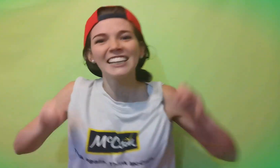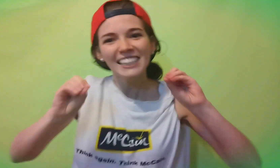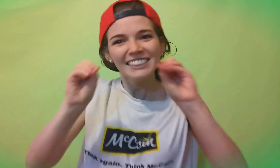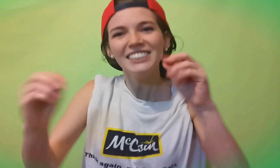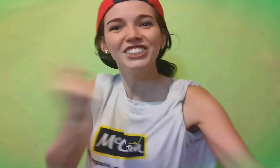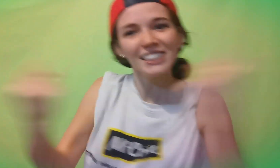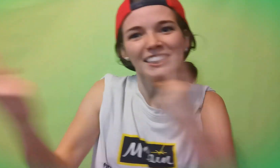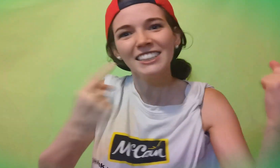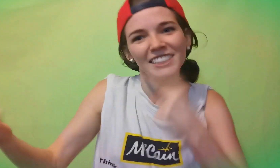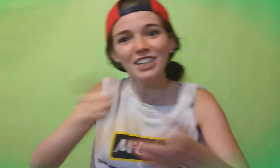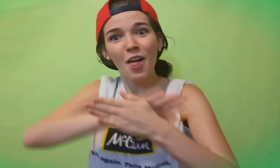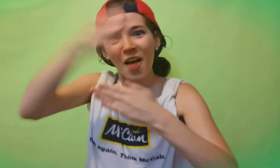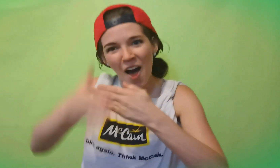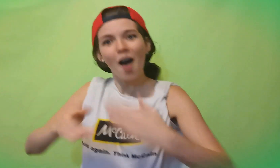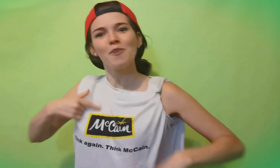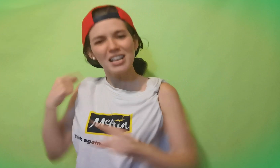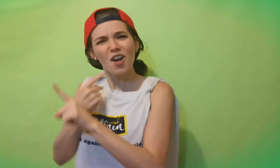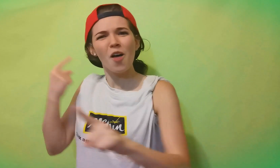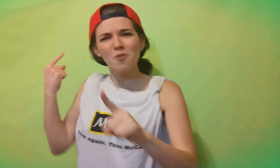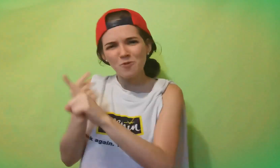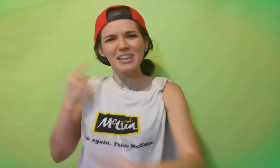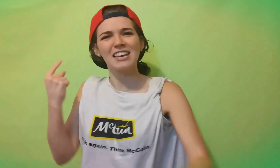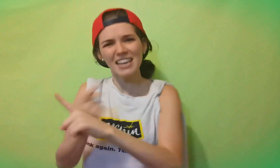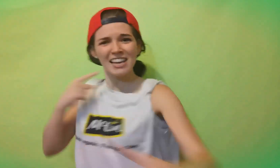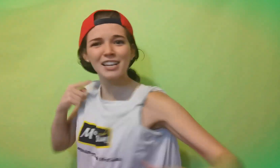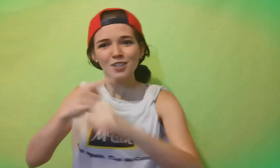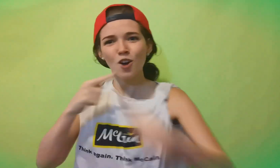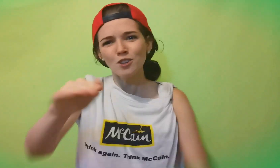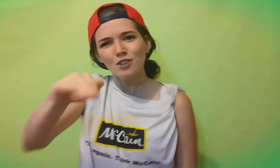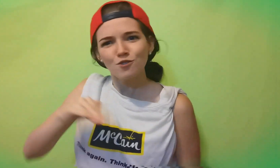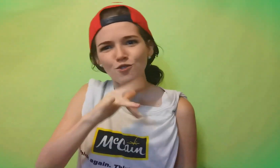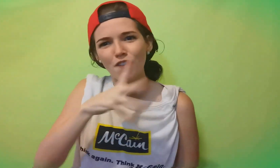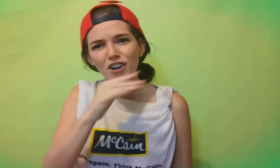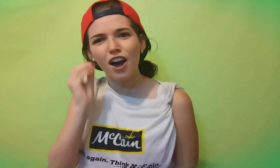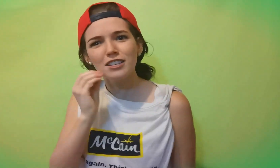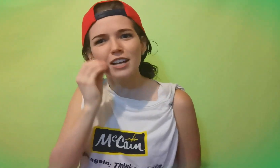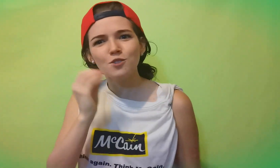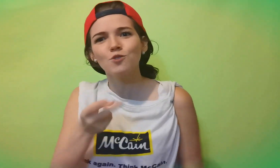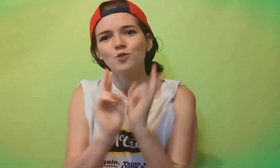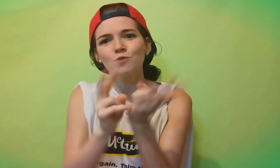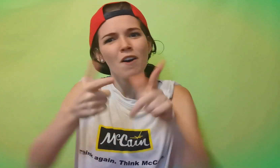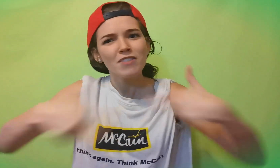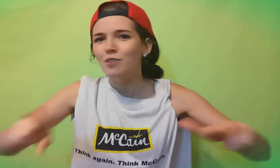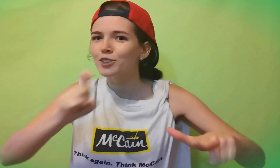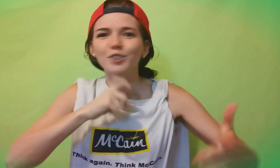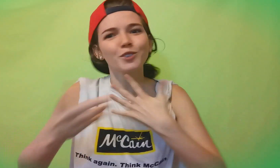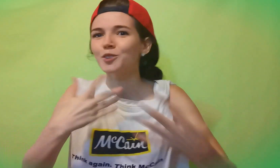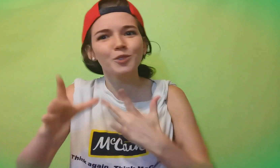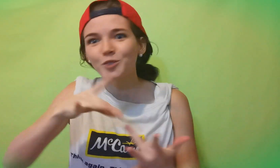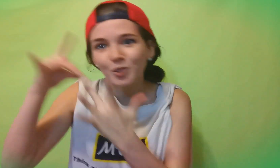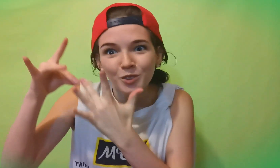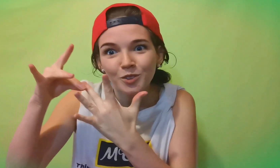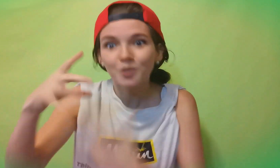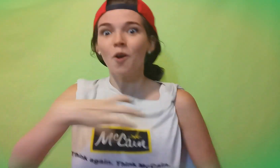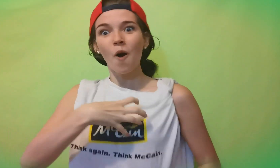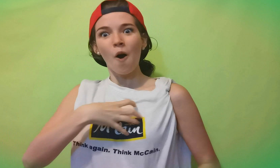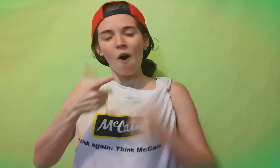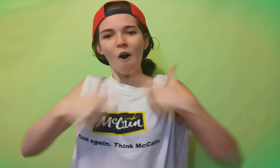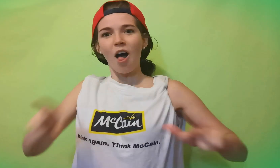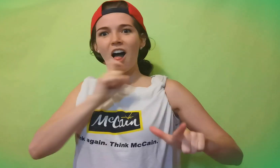teaching each other always on the weekends these classes do love for content to 12 languages use which you choose to the joy